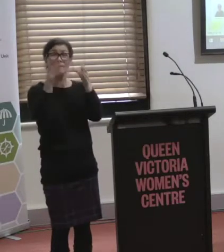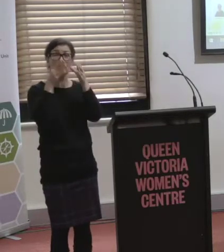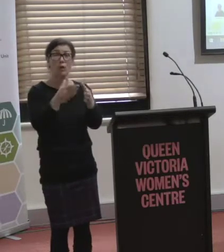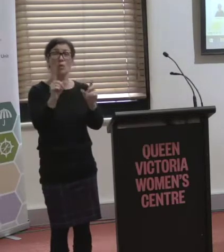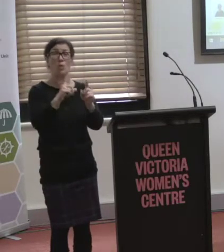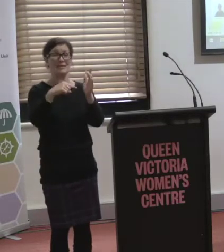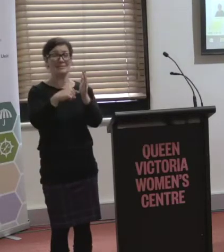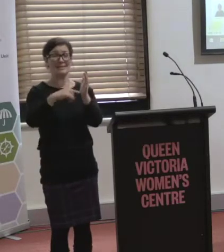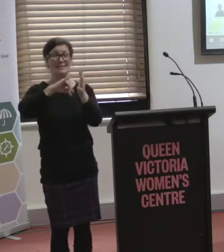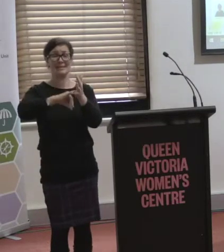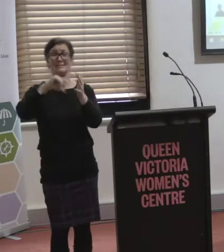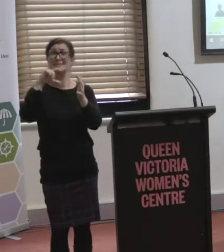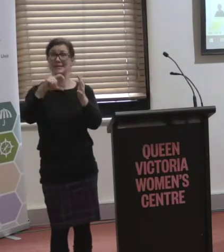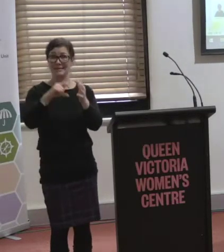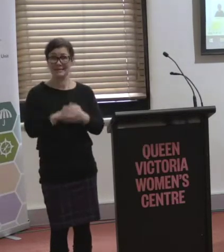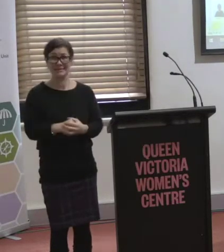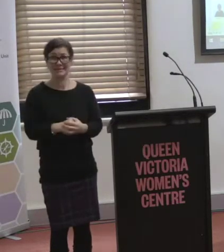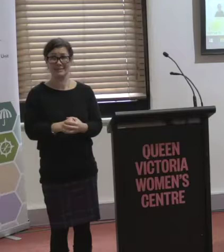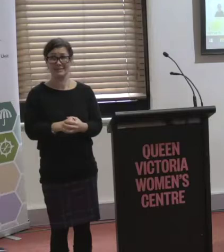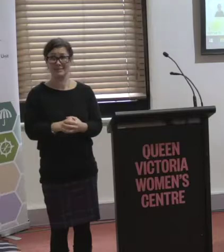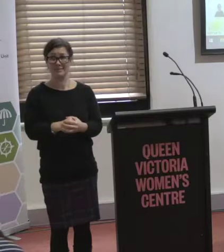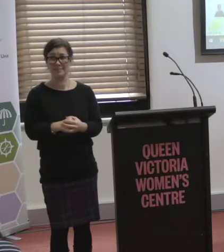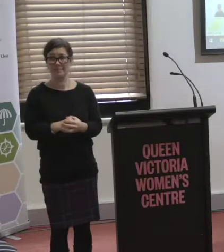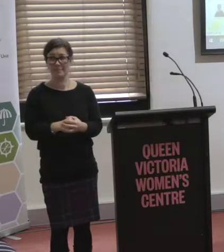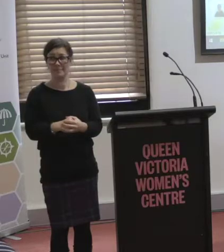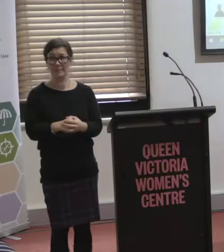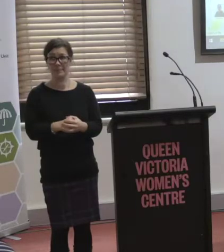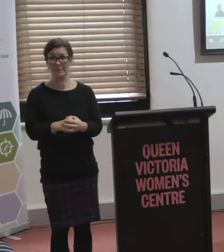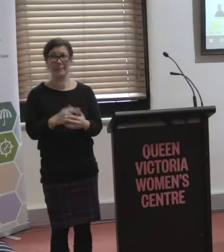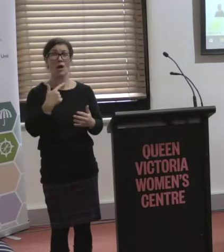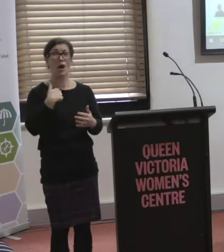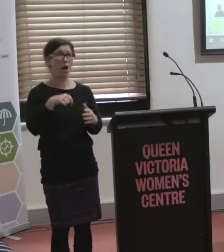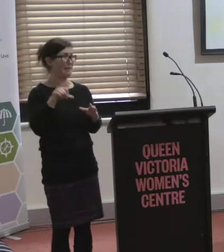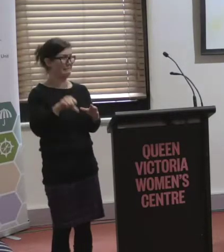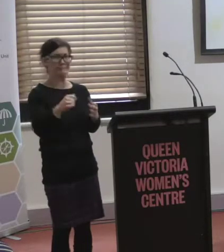TSC. Oh God, what have I done? I'll lend on me a thing.